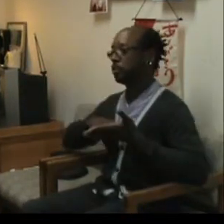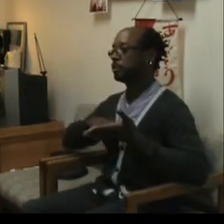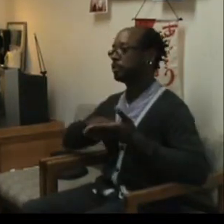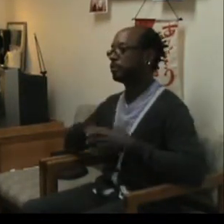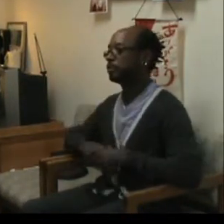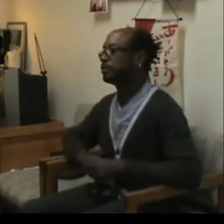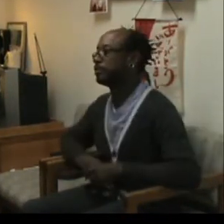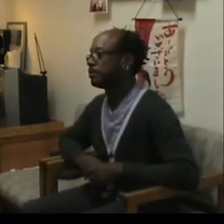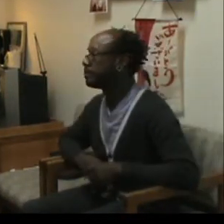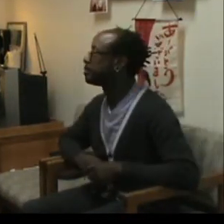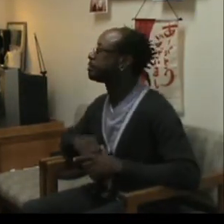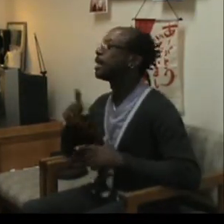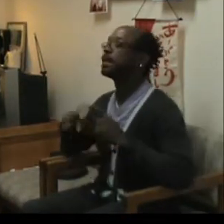That's when the symptoms develop.